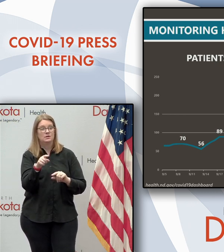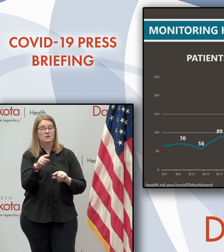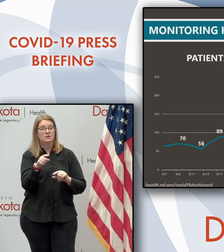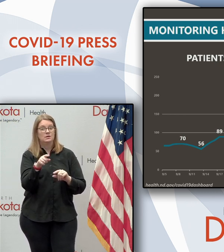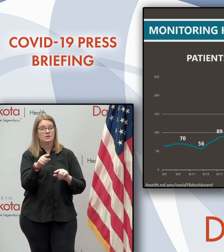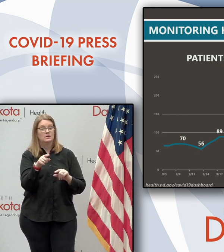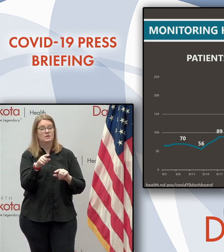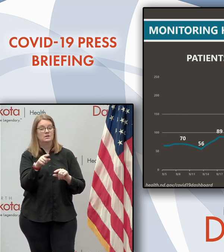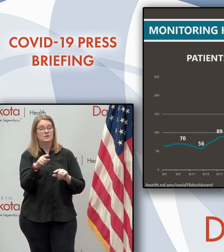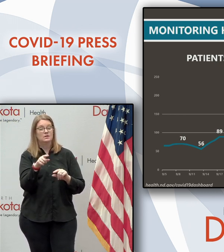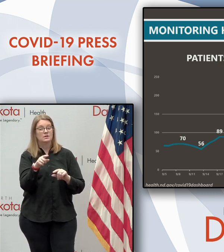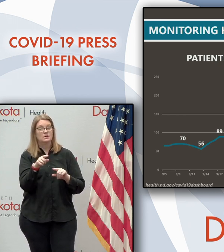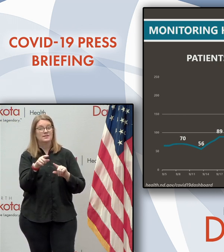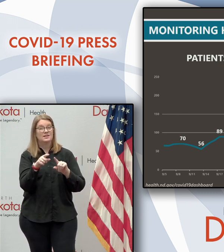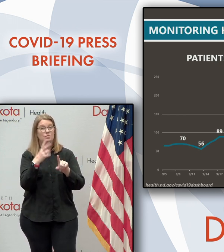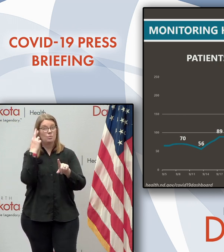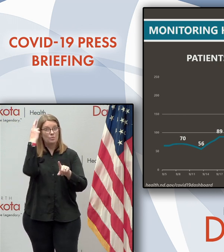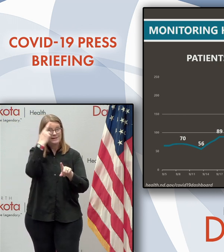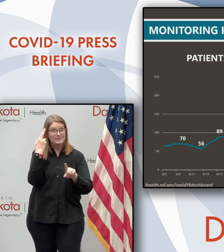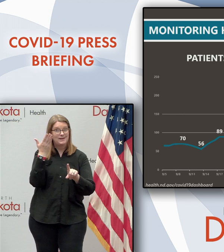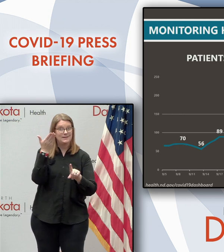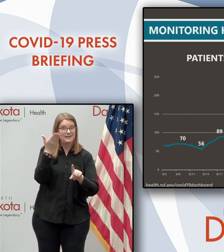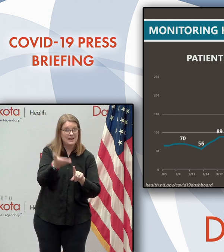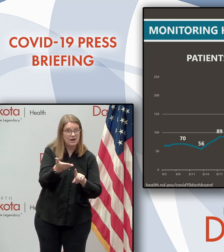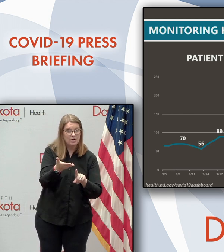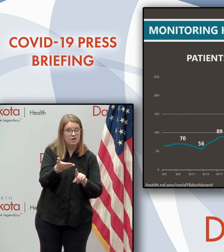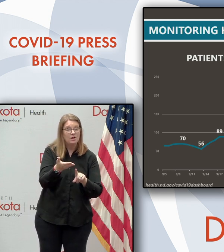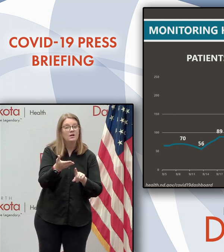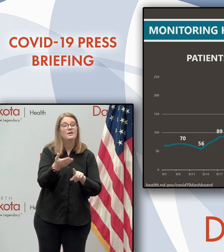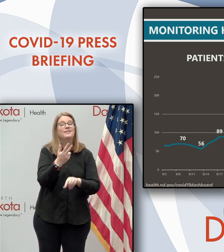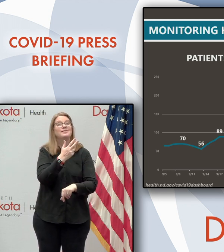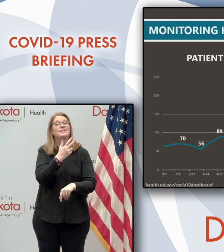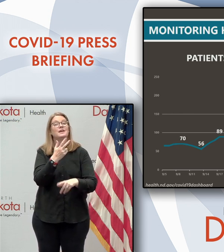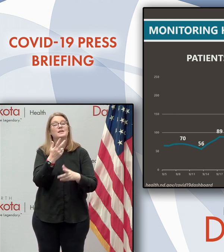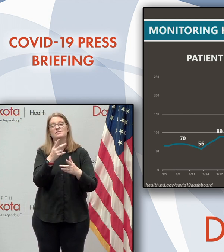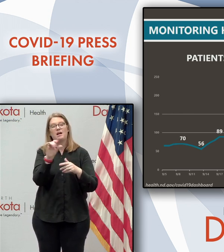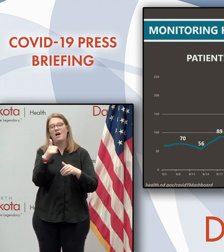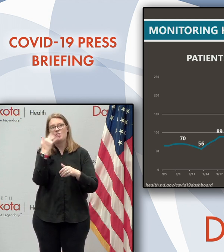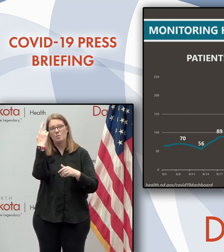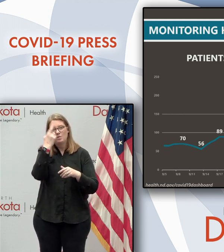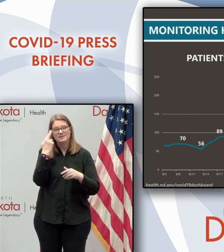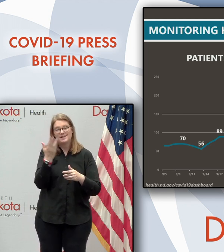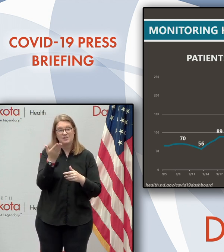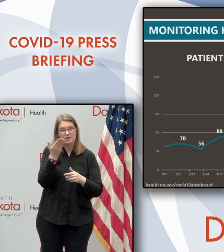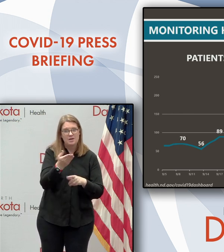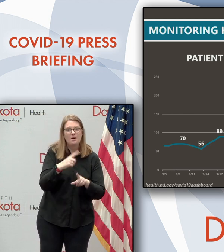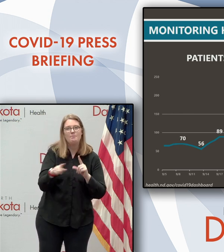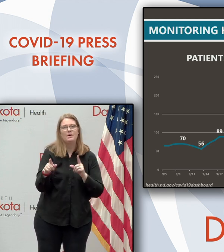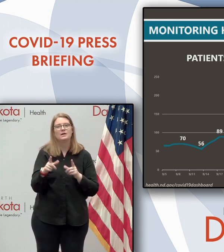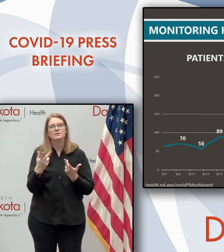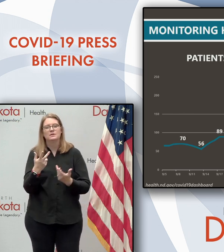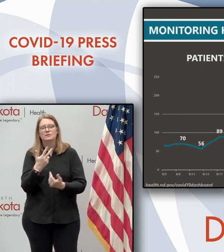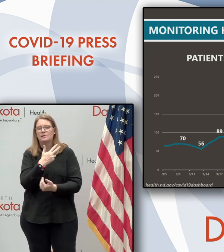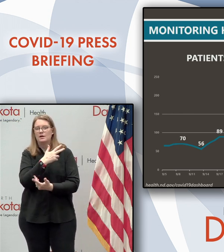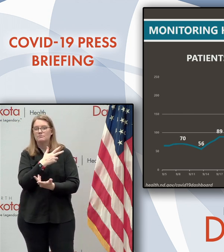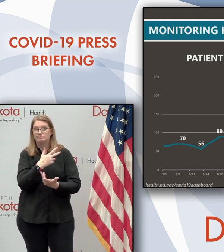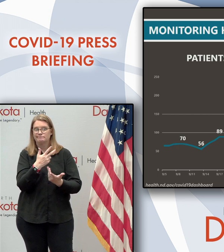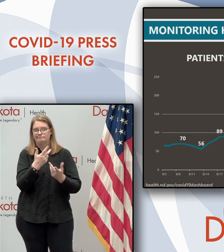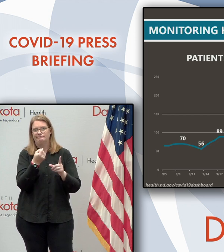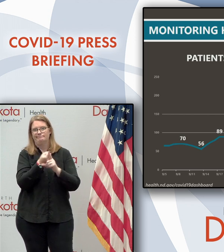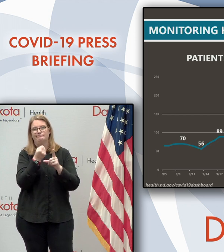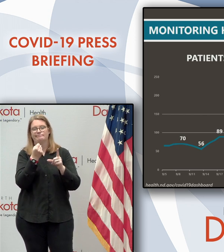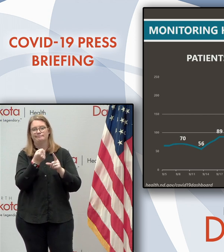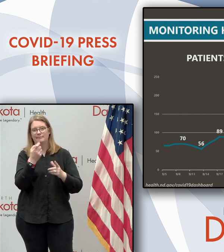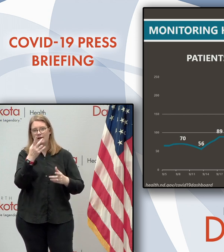there due to COVID, but they're hospitalized and they have COVID. And again, uh, details on that are on the, uh, the